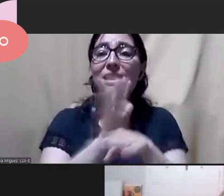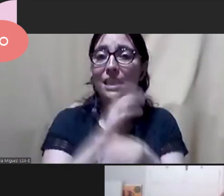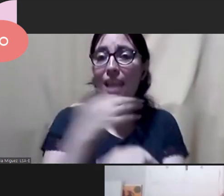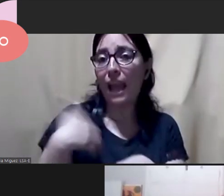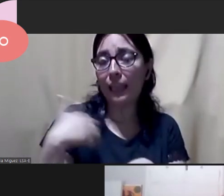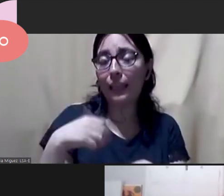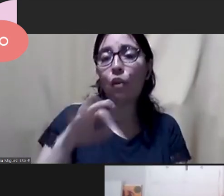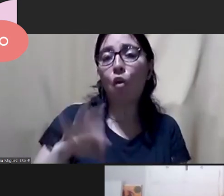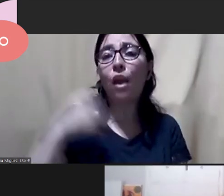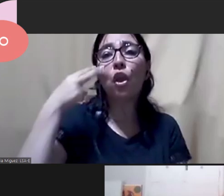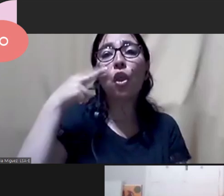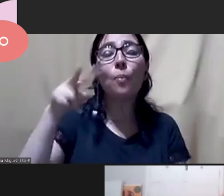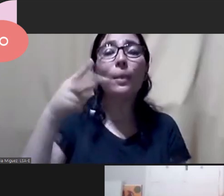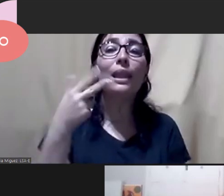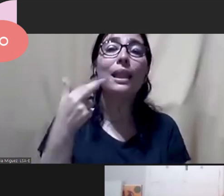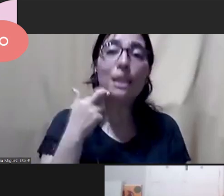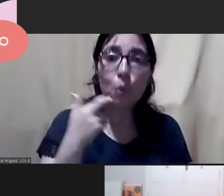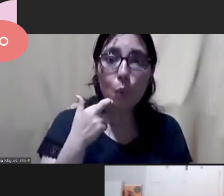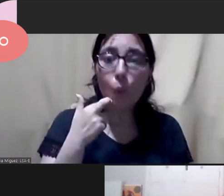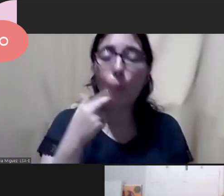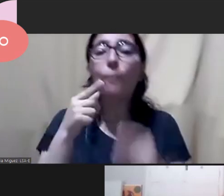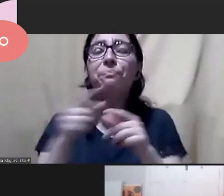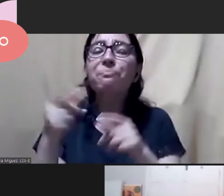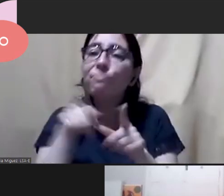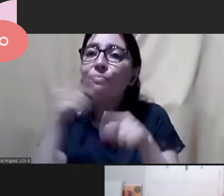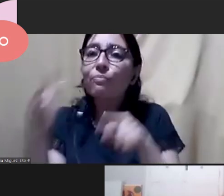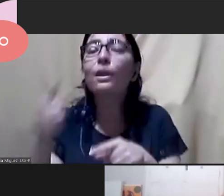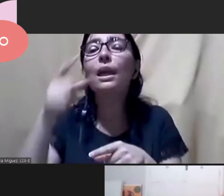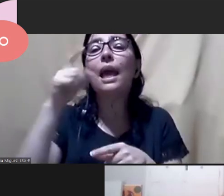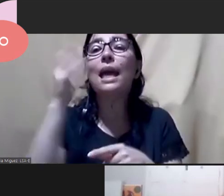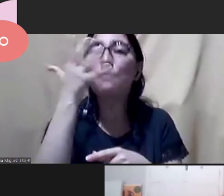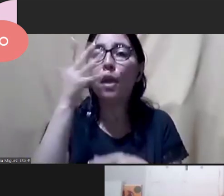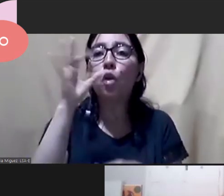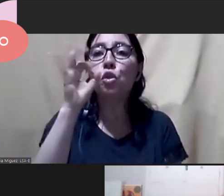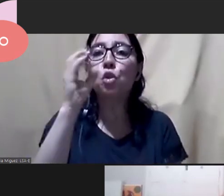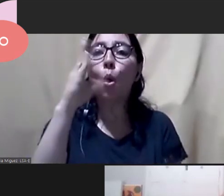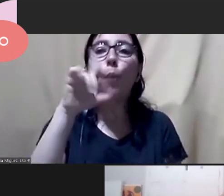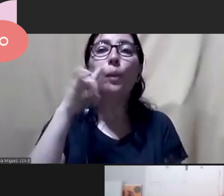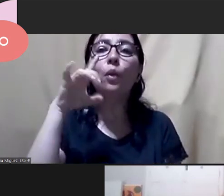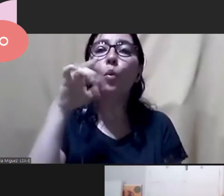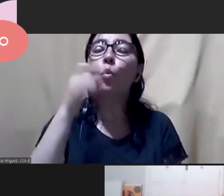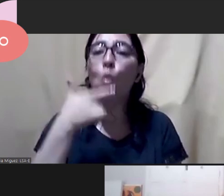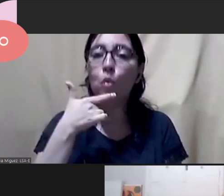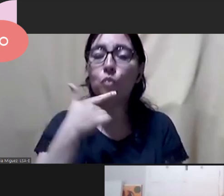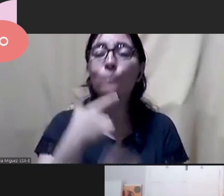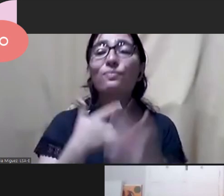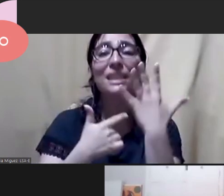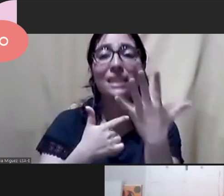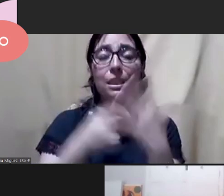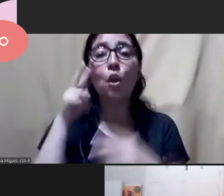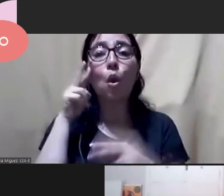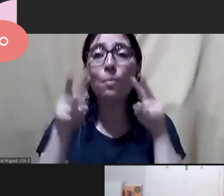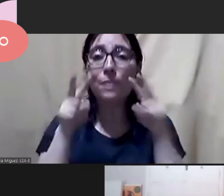In El Cine Argentino. She is a compiler of Espejos Oblicuos. Five